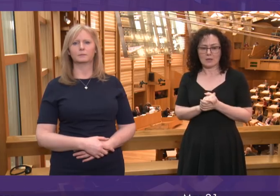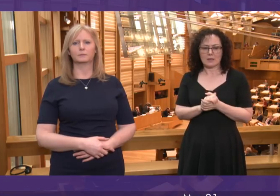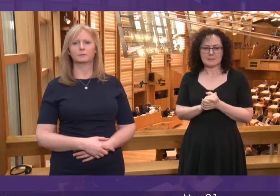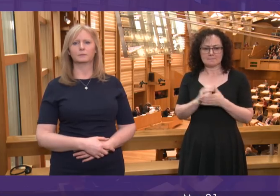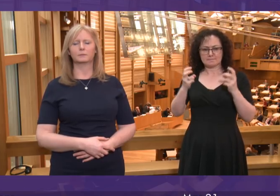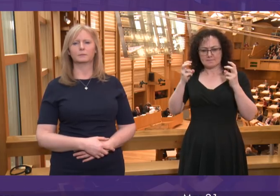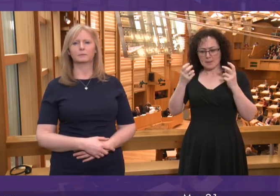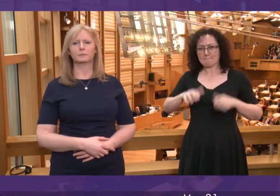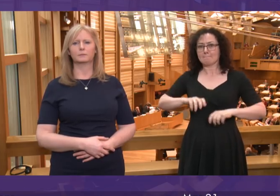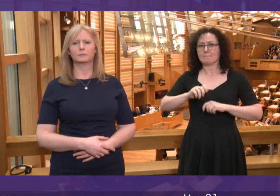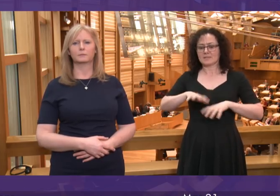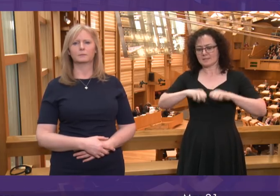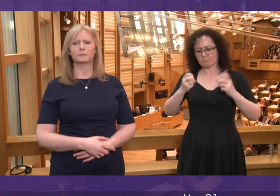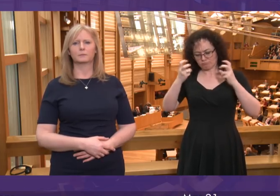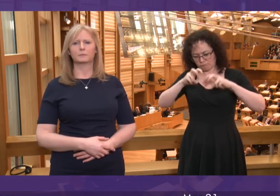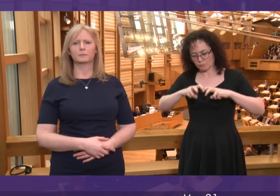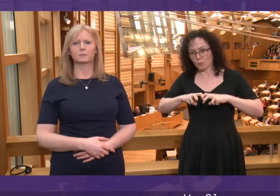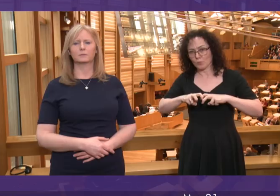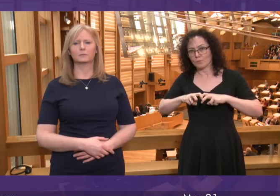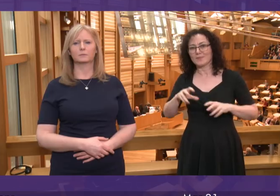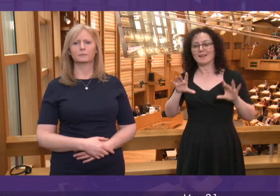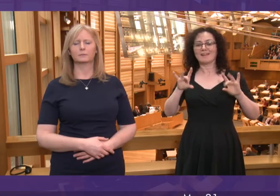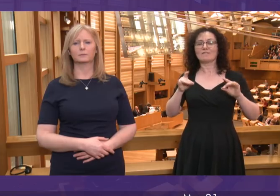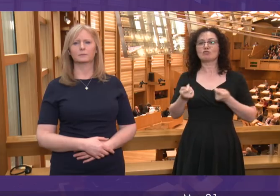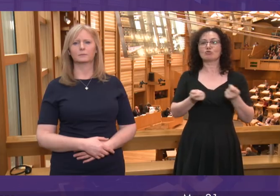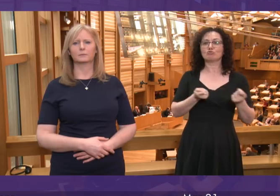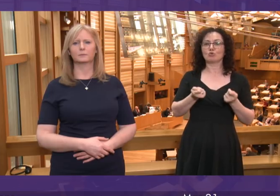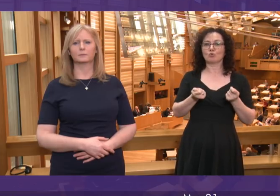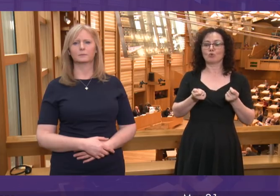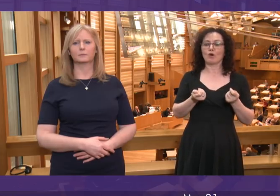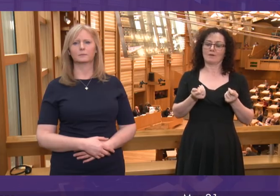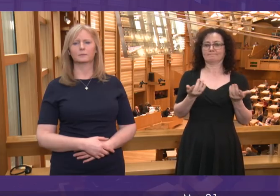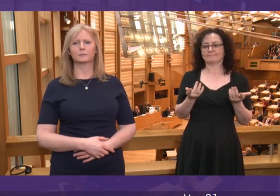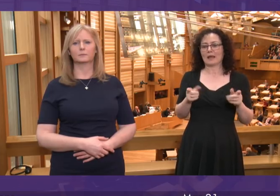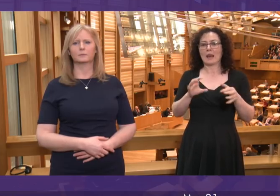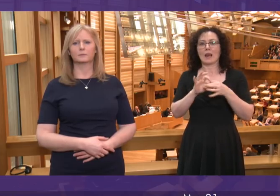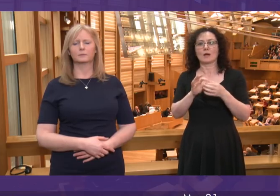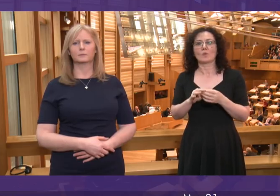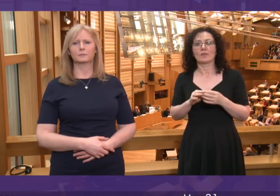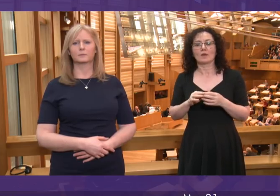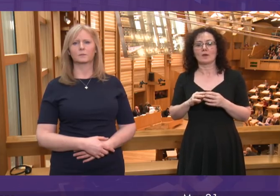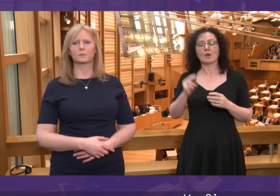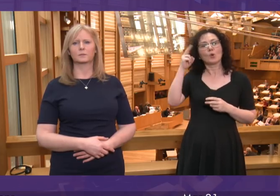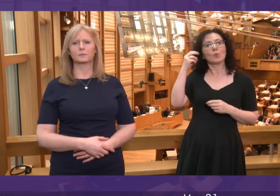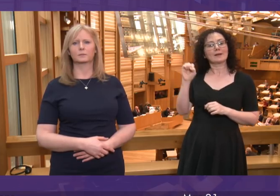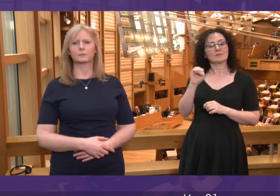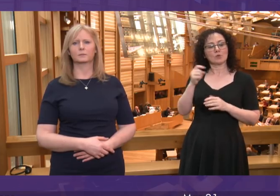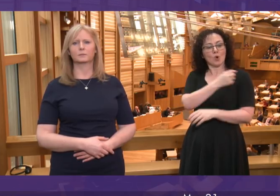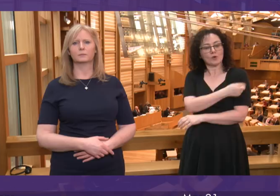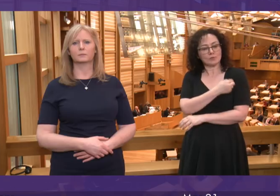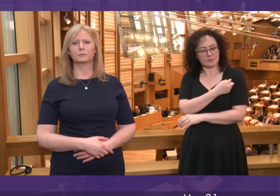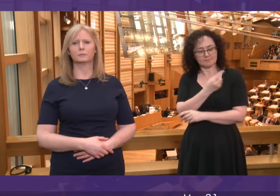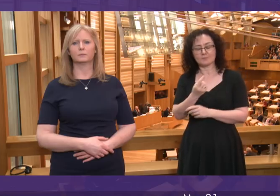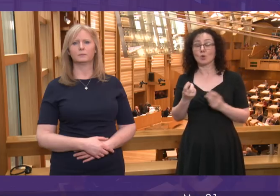began its inquiry into infection control standards. And new figures released to Scottish Labour this week